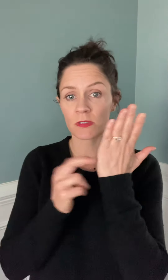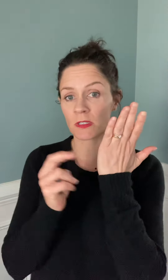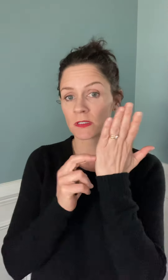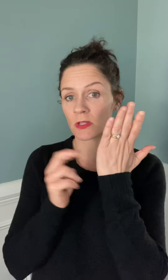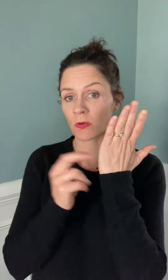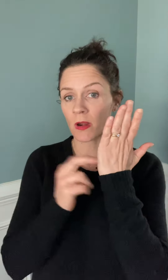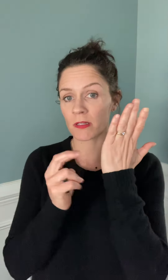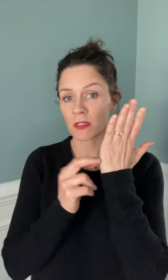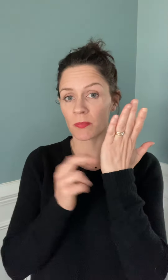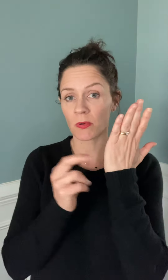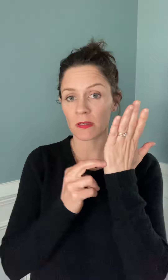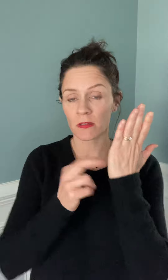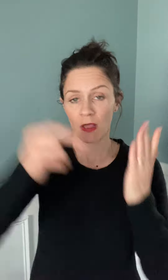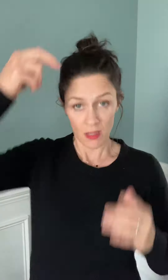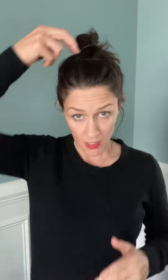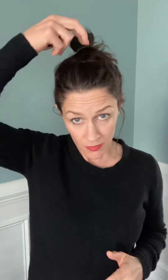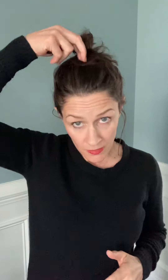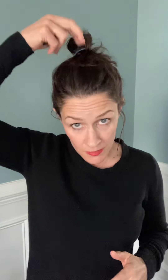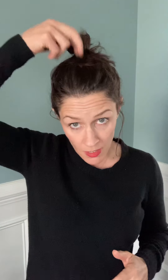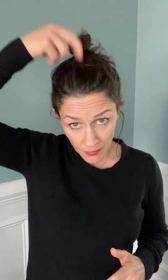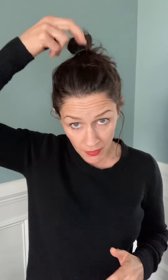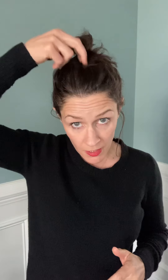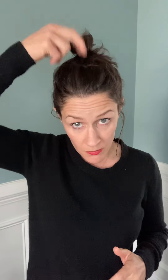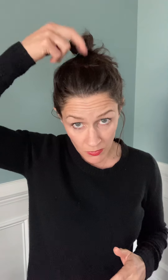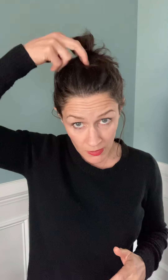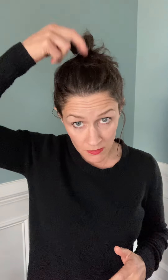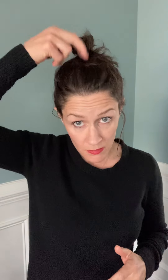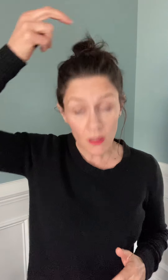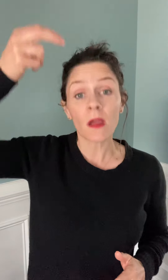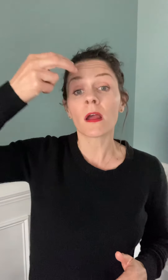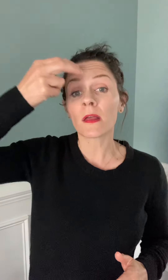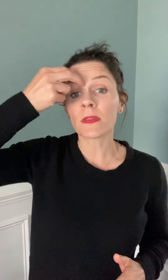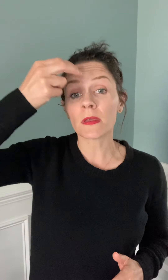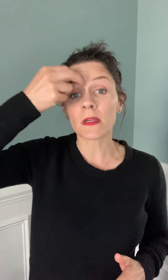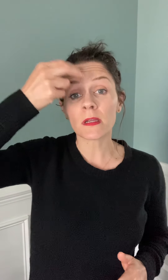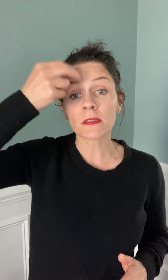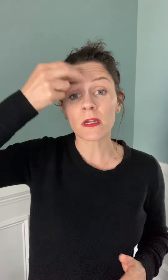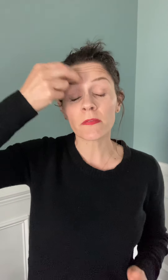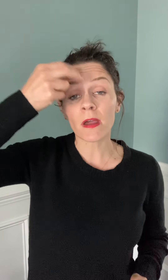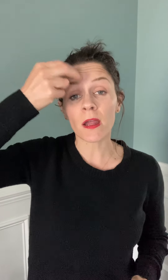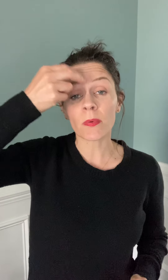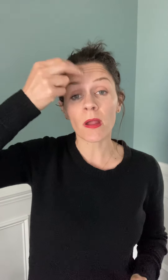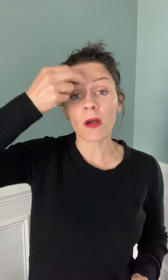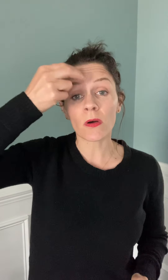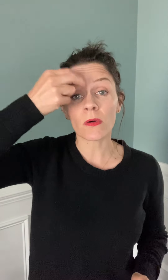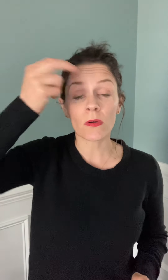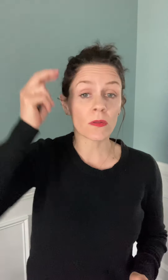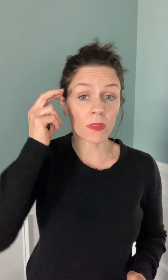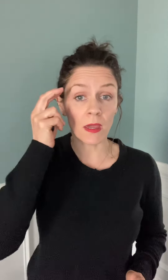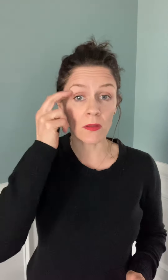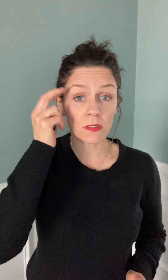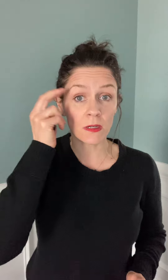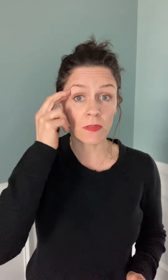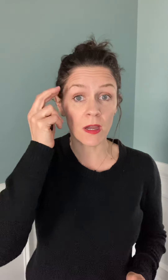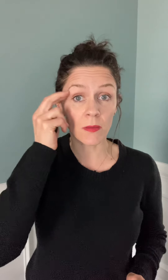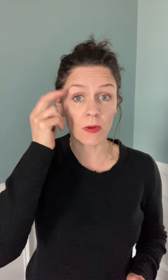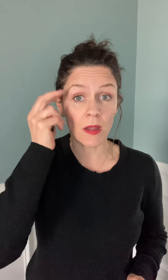is the karate chop point and then the top of the head point and then the inside of the eyebrow, the outside of the eyebrow,